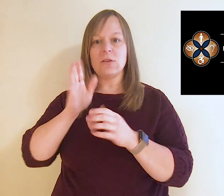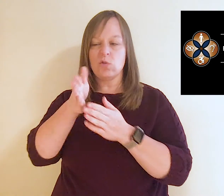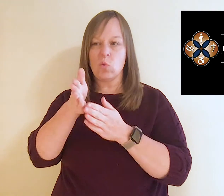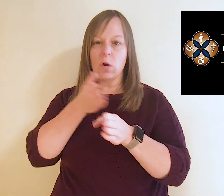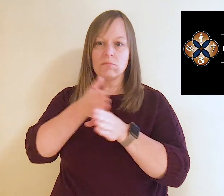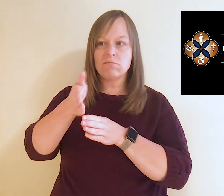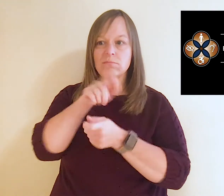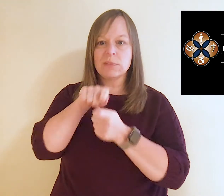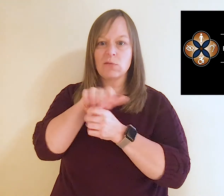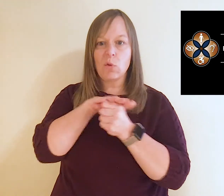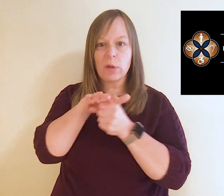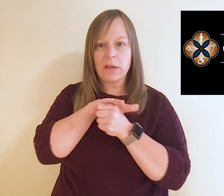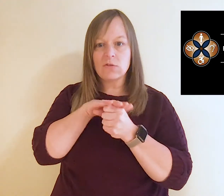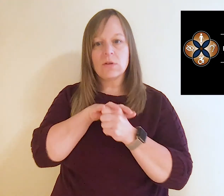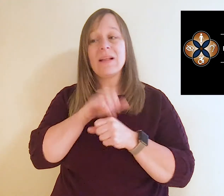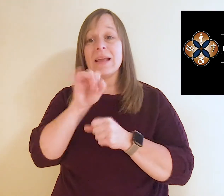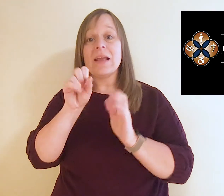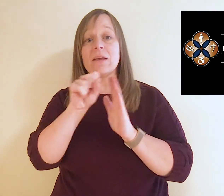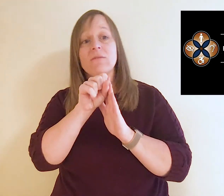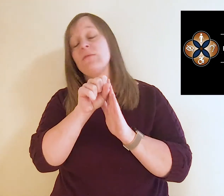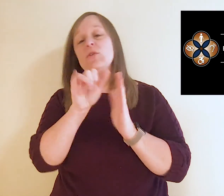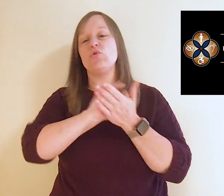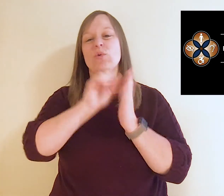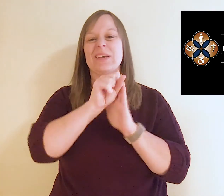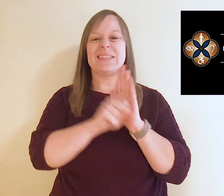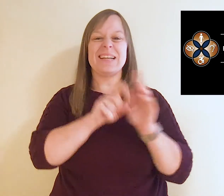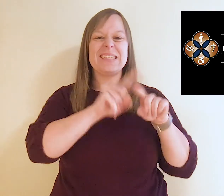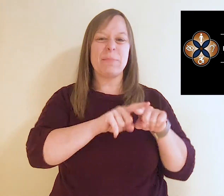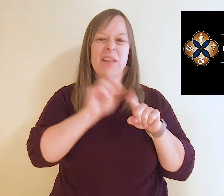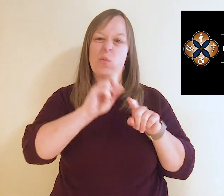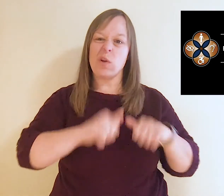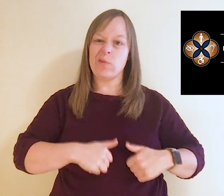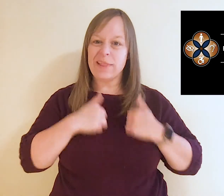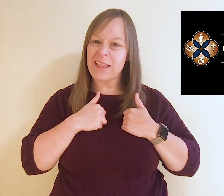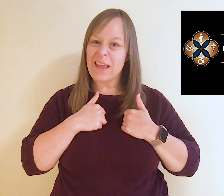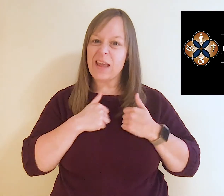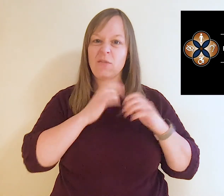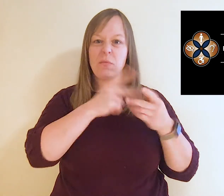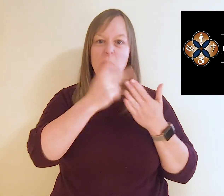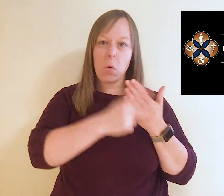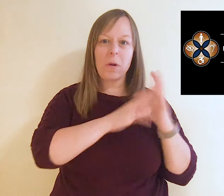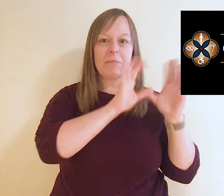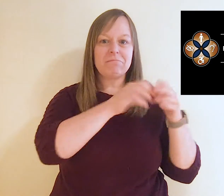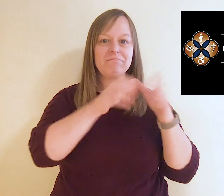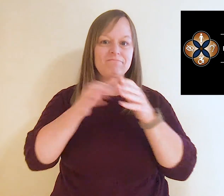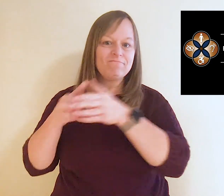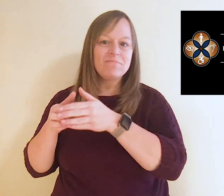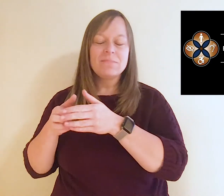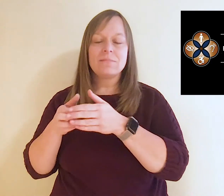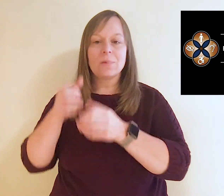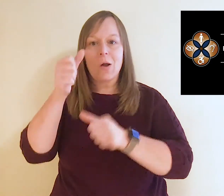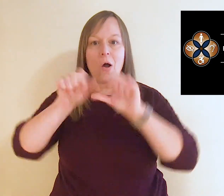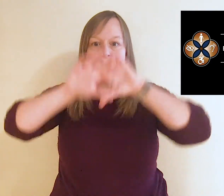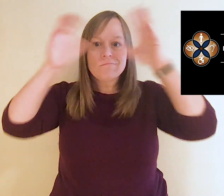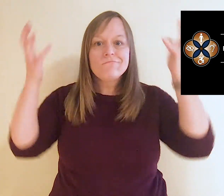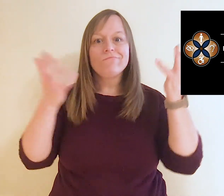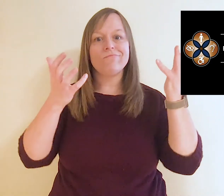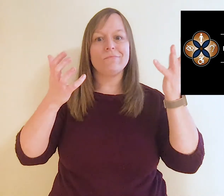being delivered in your county. In New York State, it's really a county by county program. I mean, it's all under the umbrella